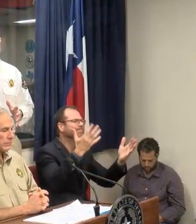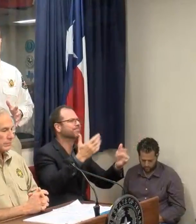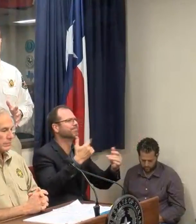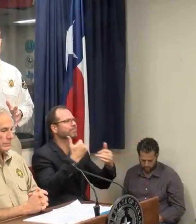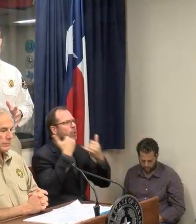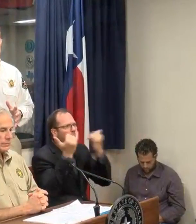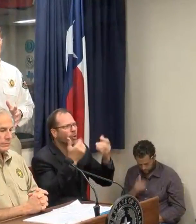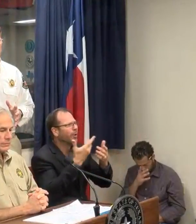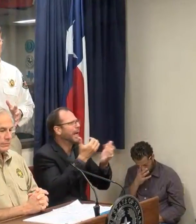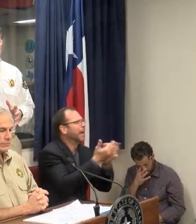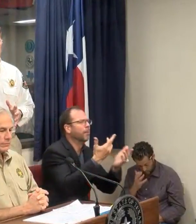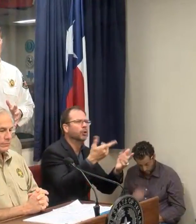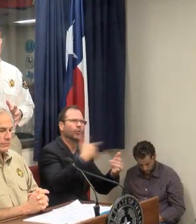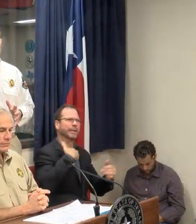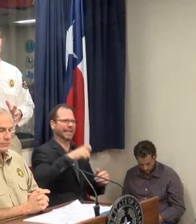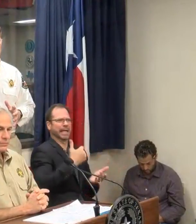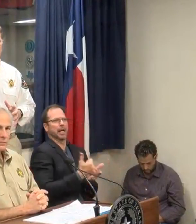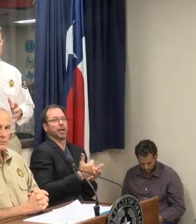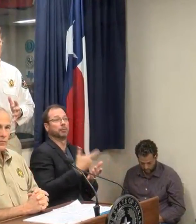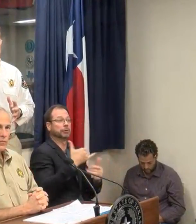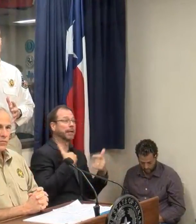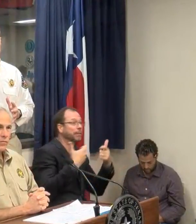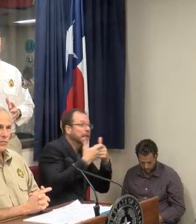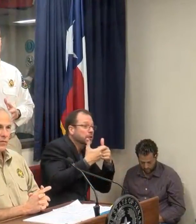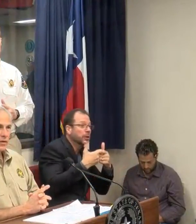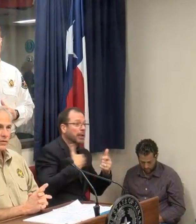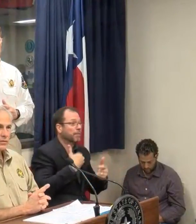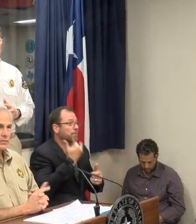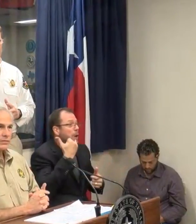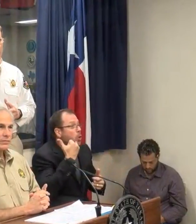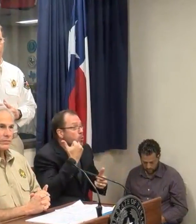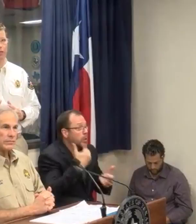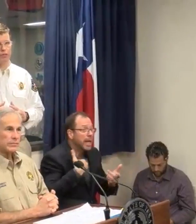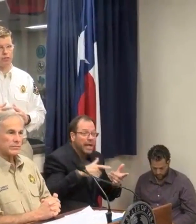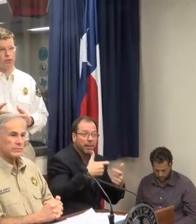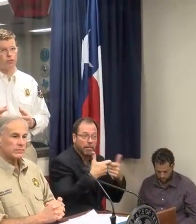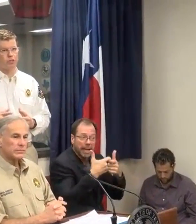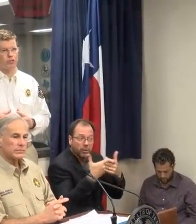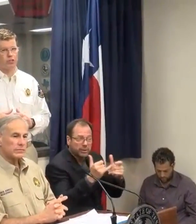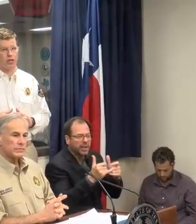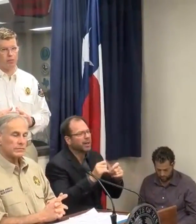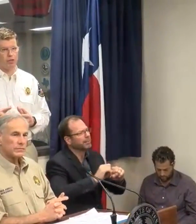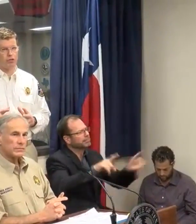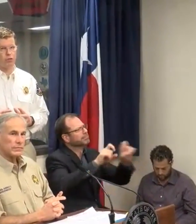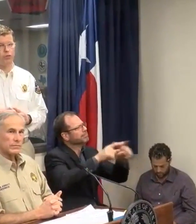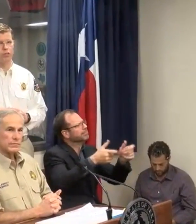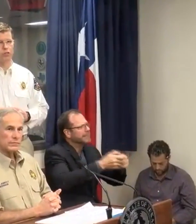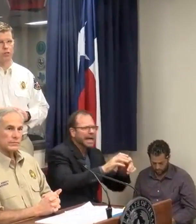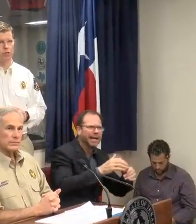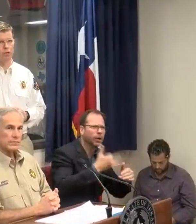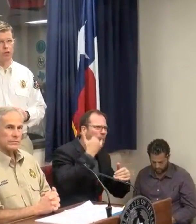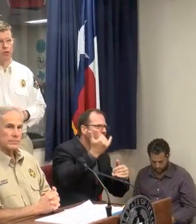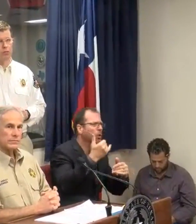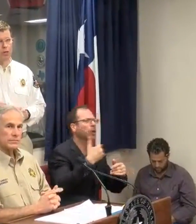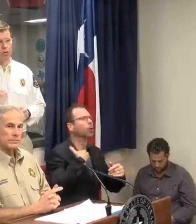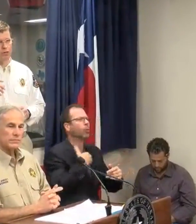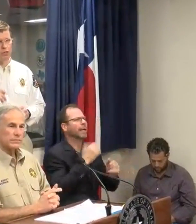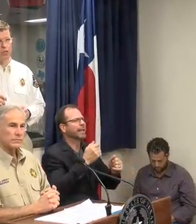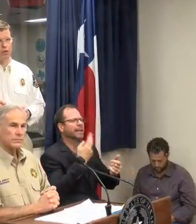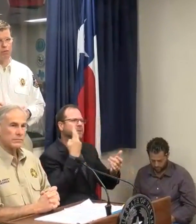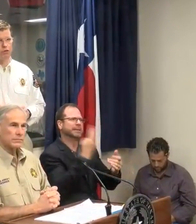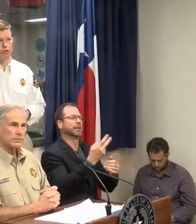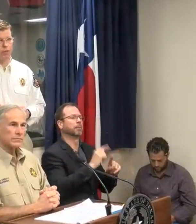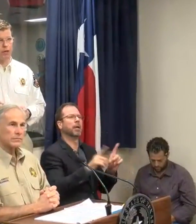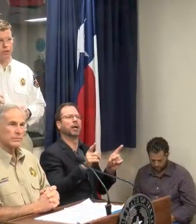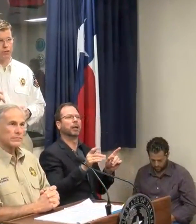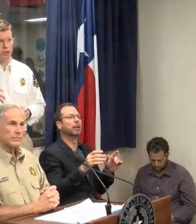and you still need help. If you still have electricity or phone service at all and batteries, send those messages out and make sure that we can see them. But I need you